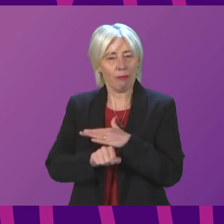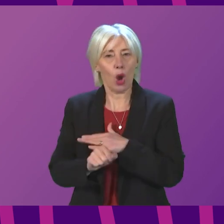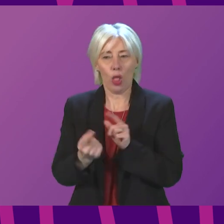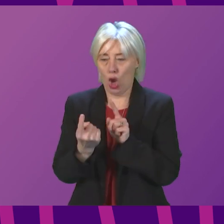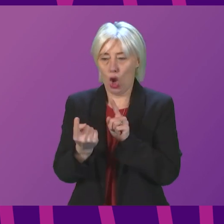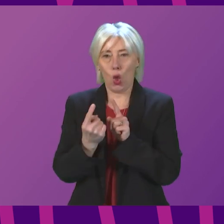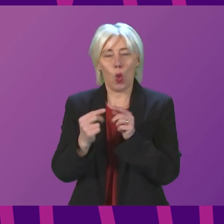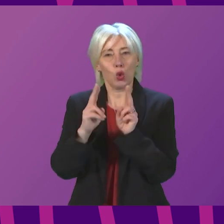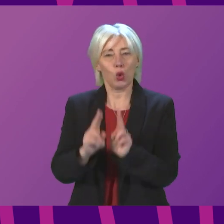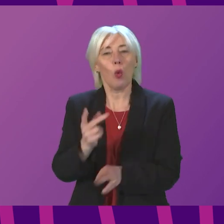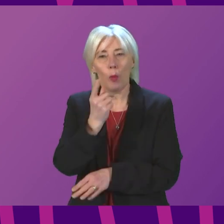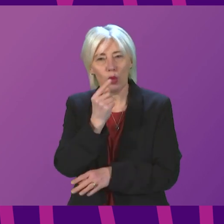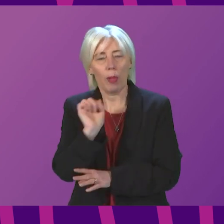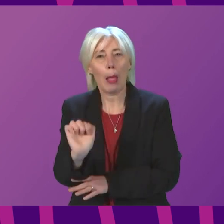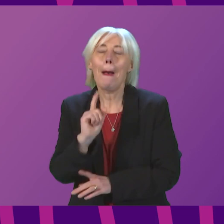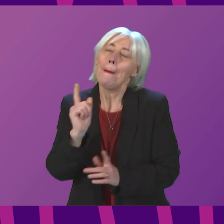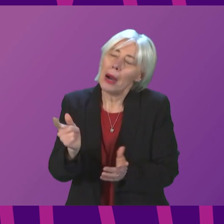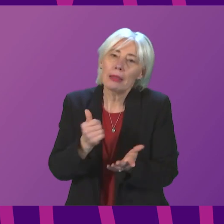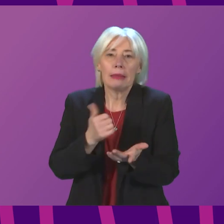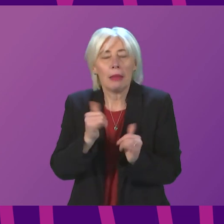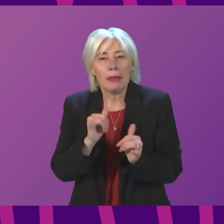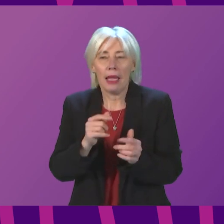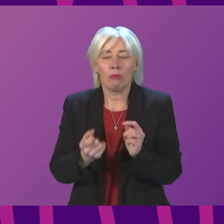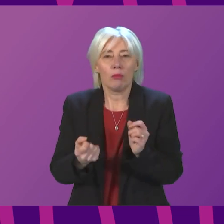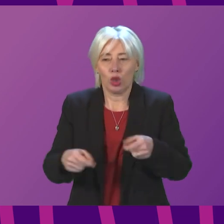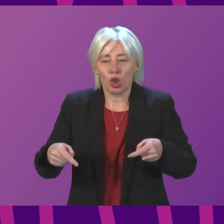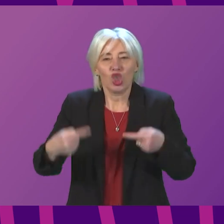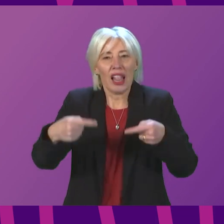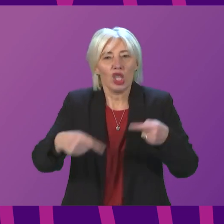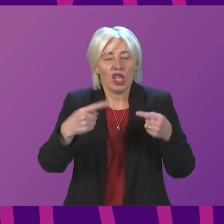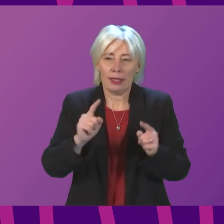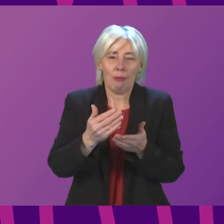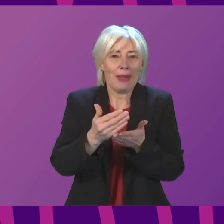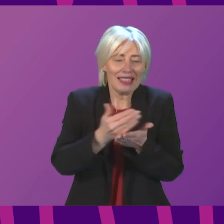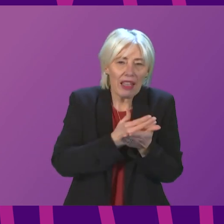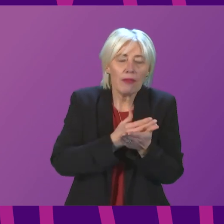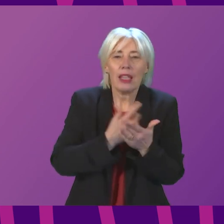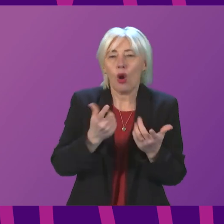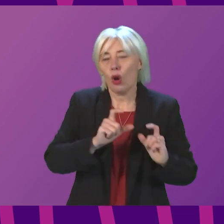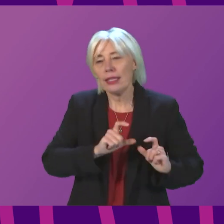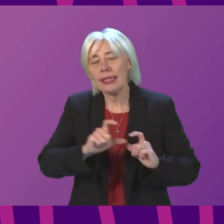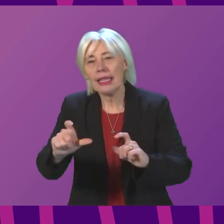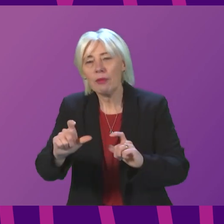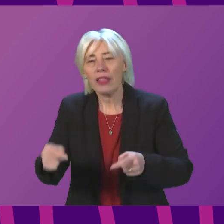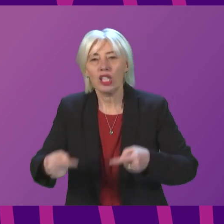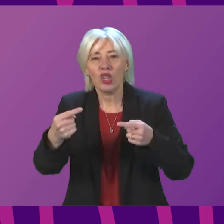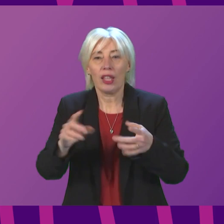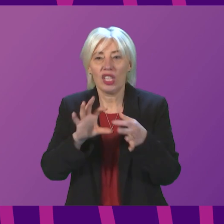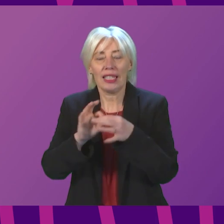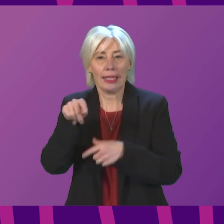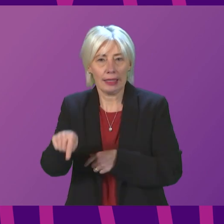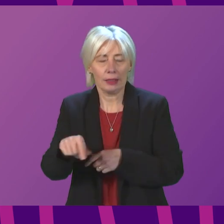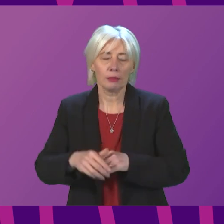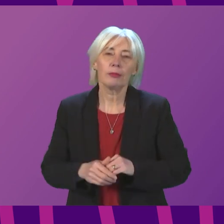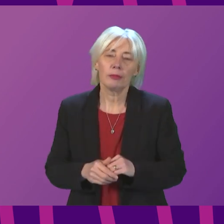home as possible. But often there are challenges, and there are safety and sustainability challenges associated with that, and we